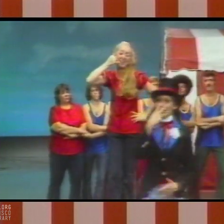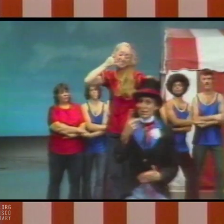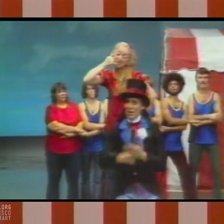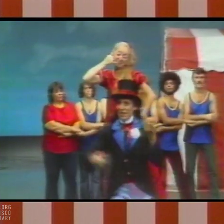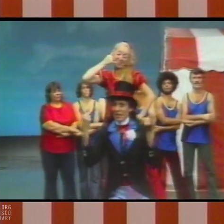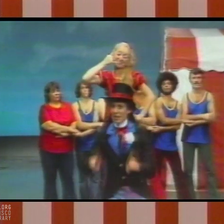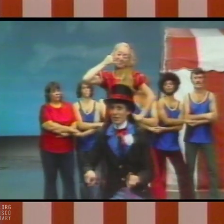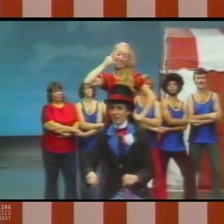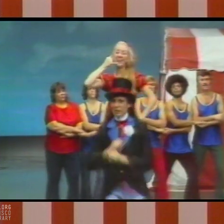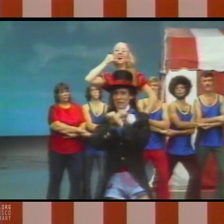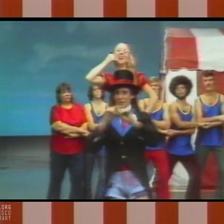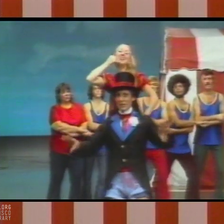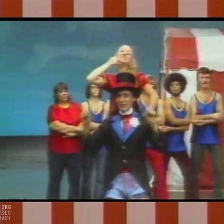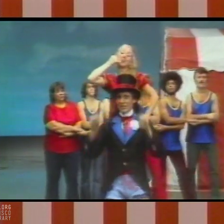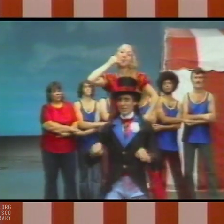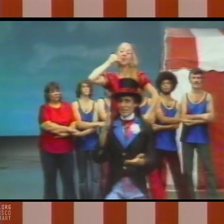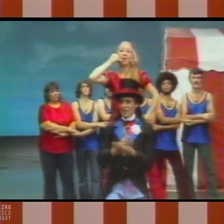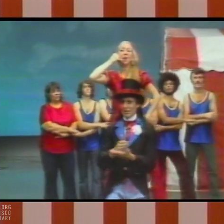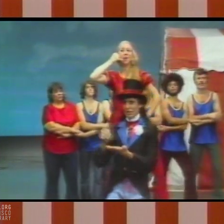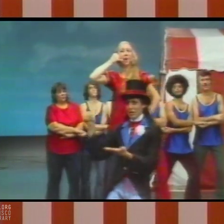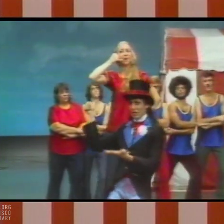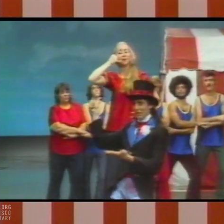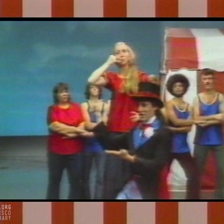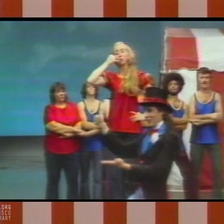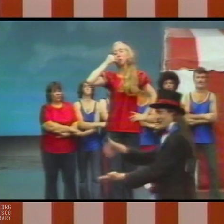See what happens? Nothing can stop her.